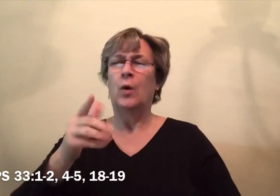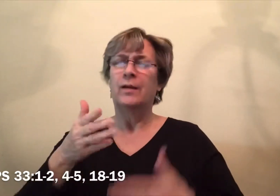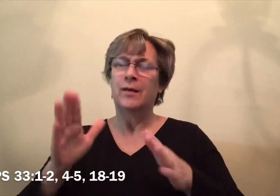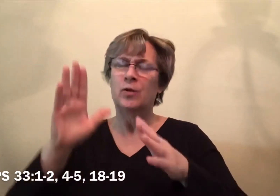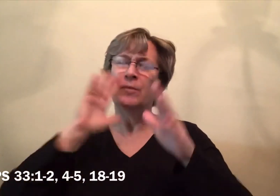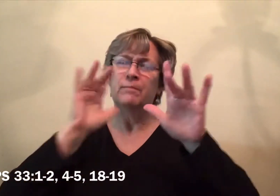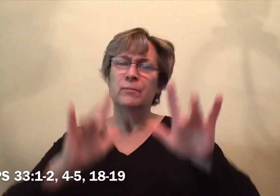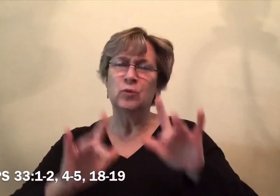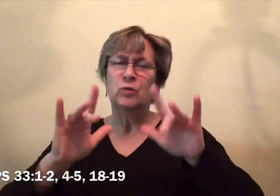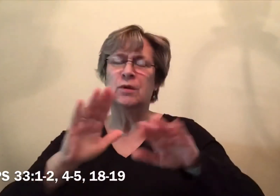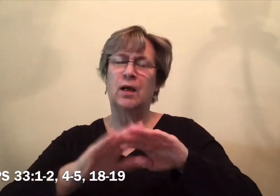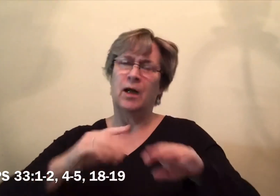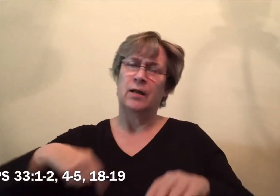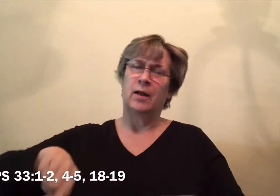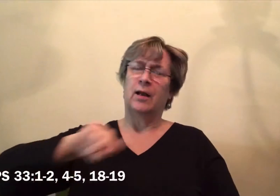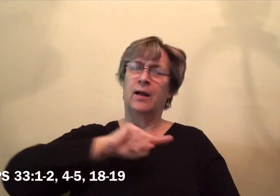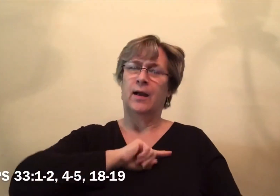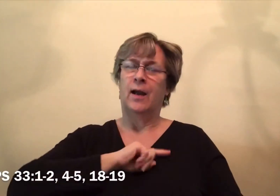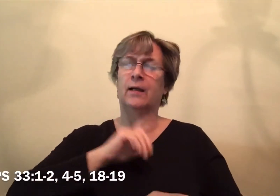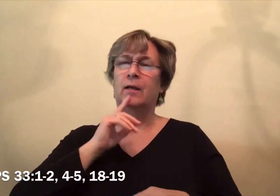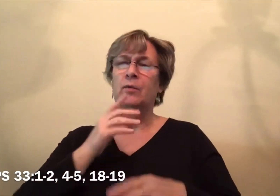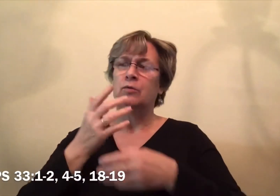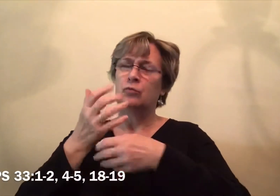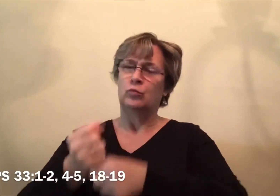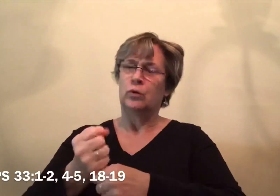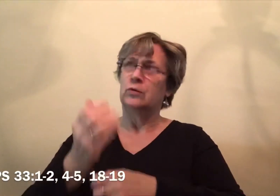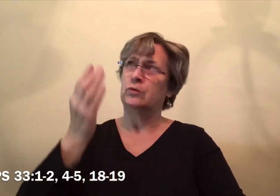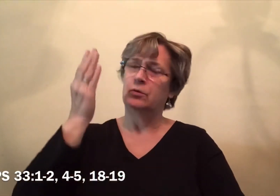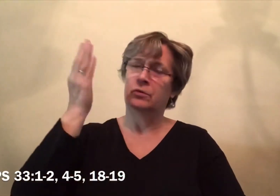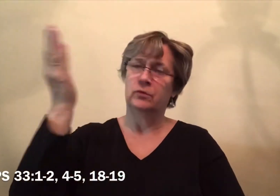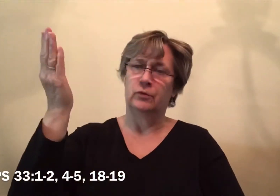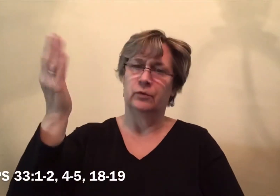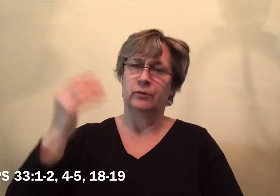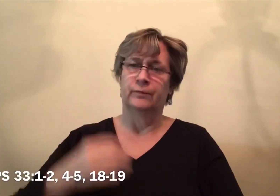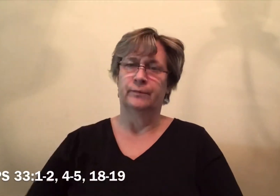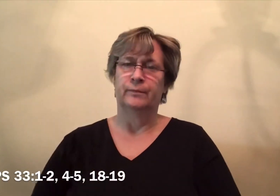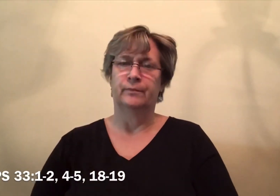Lord, let your mercy be on us as we place our trust in you.